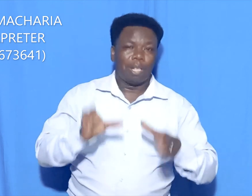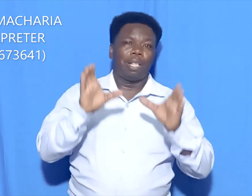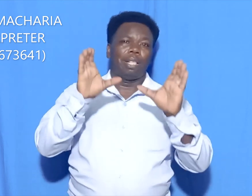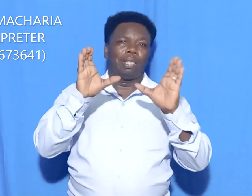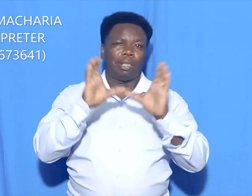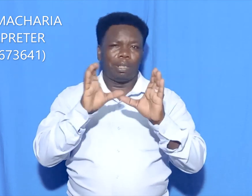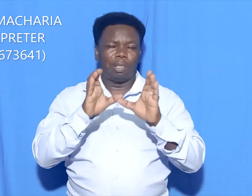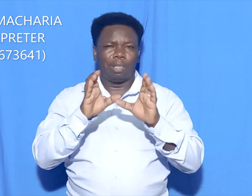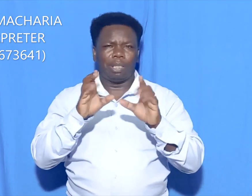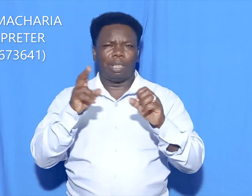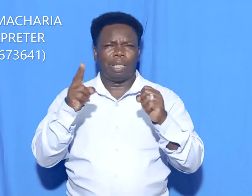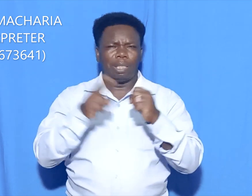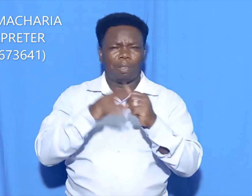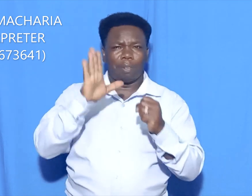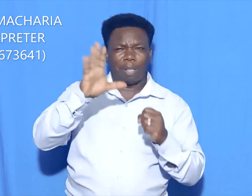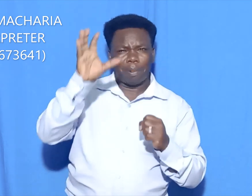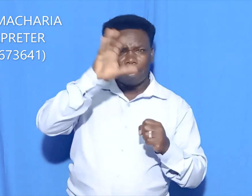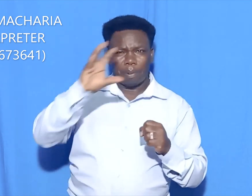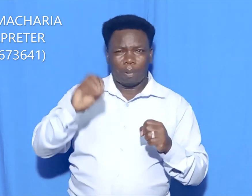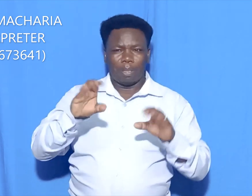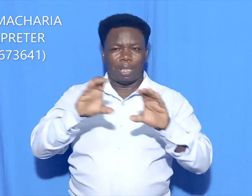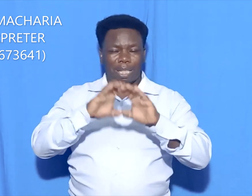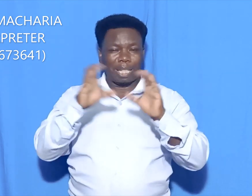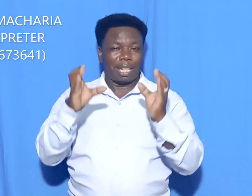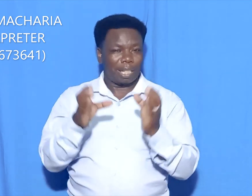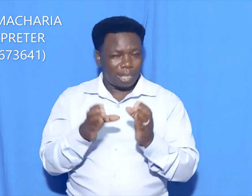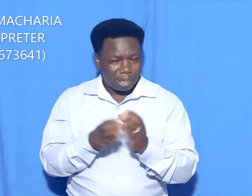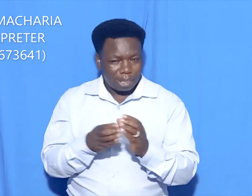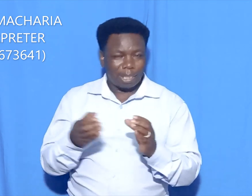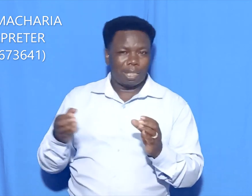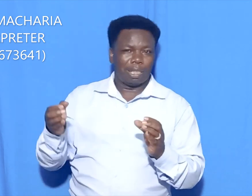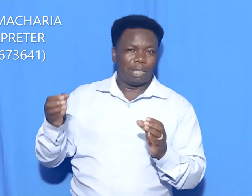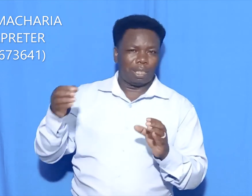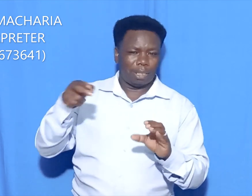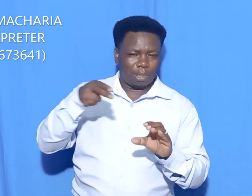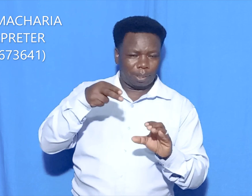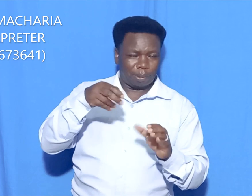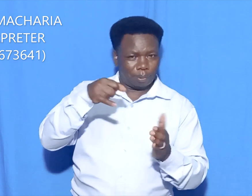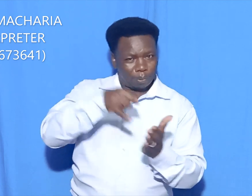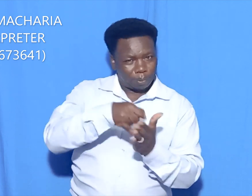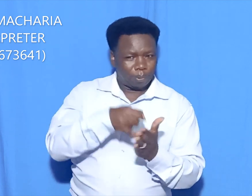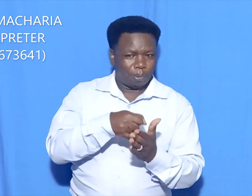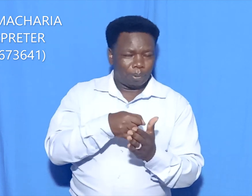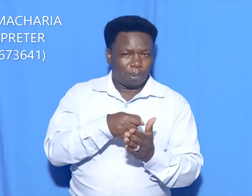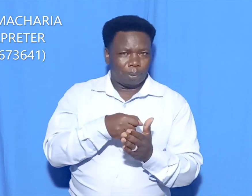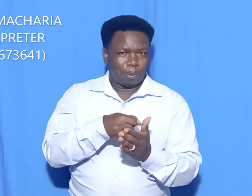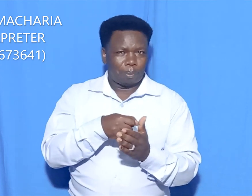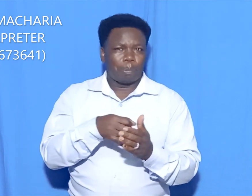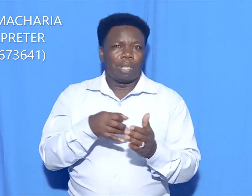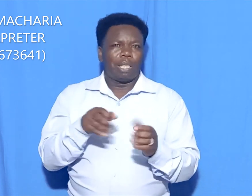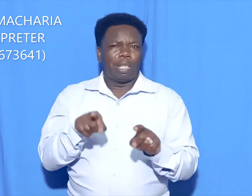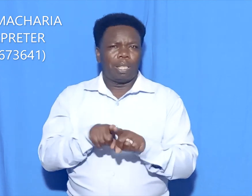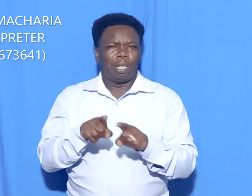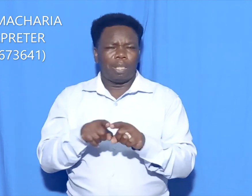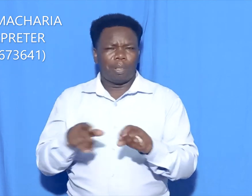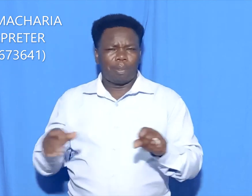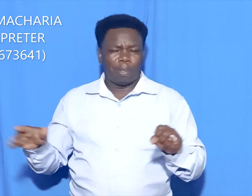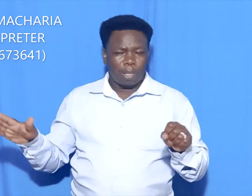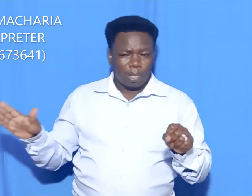% class attendance. The cost, blue tuition fees and examination fees,